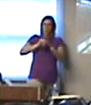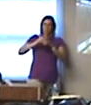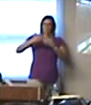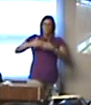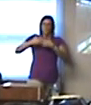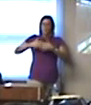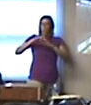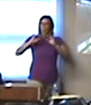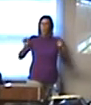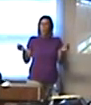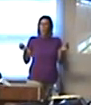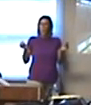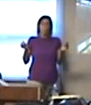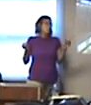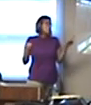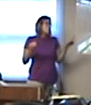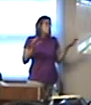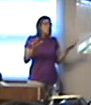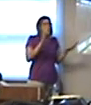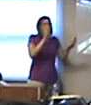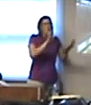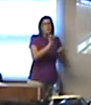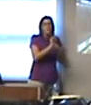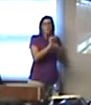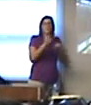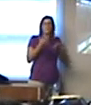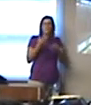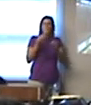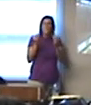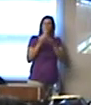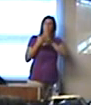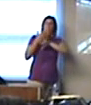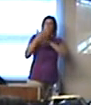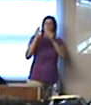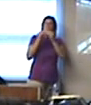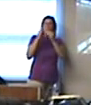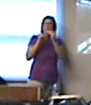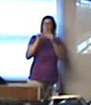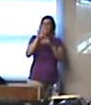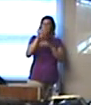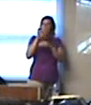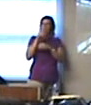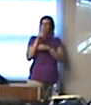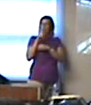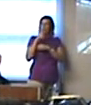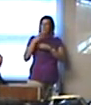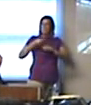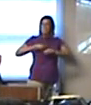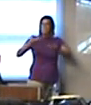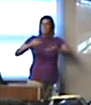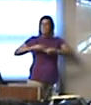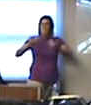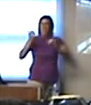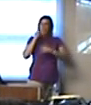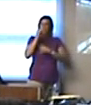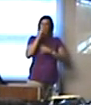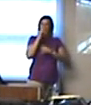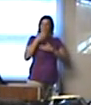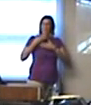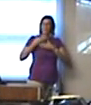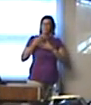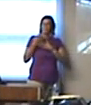They do a great job. They may serve over 400 lunches a day. there's fine ladies. And this room is bigger